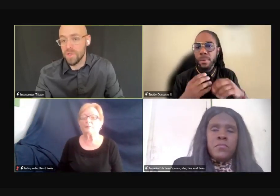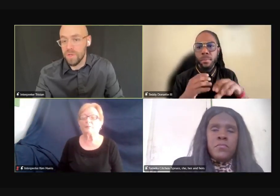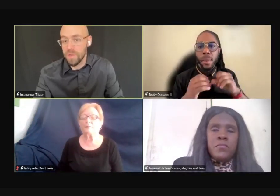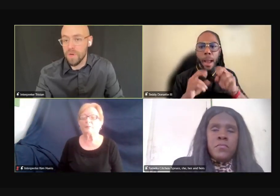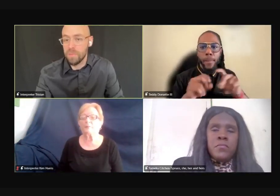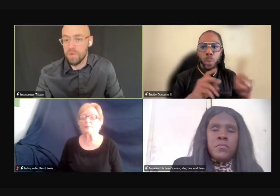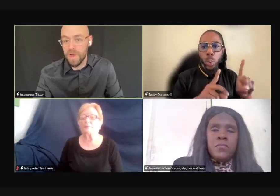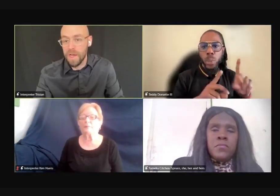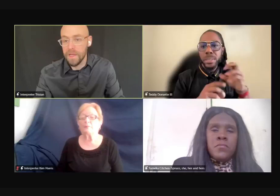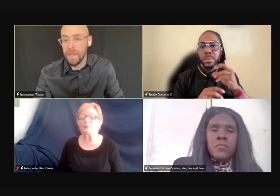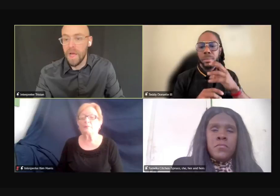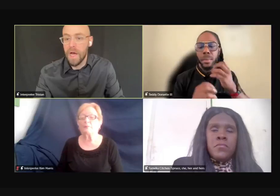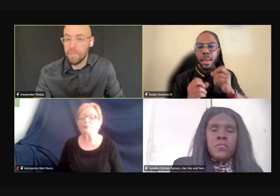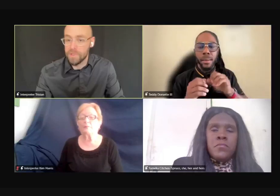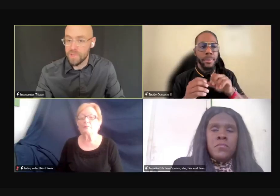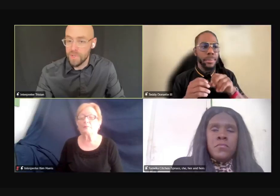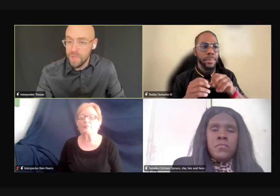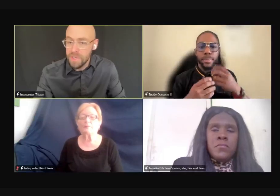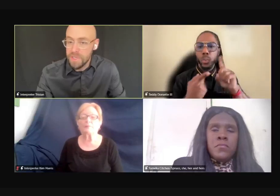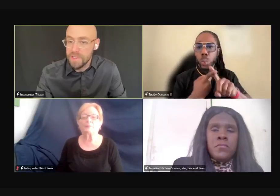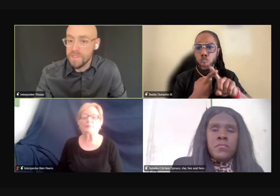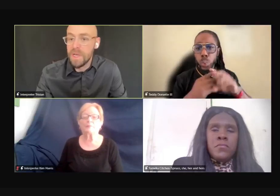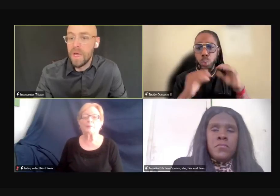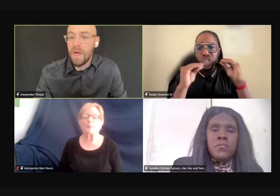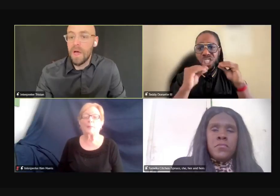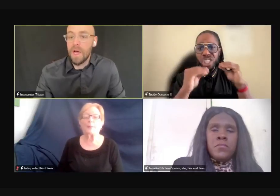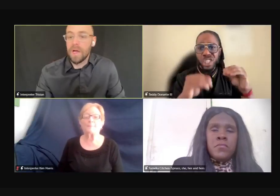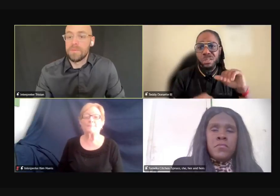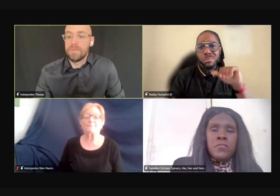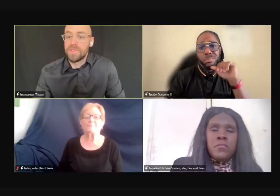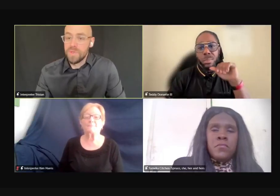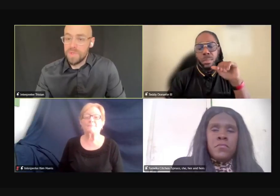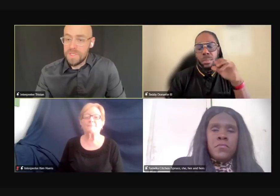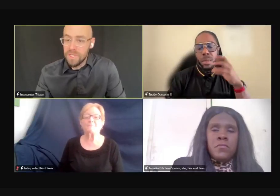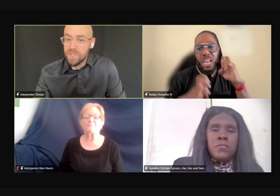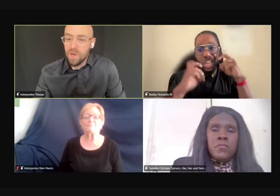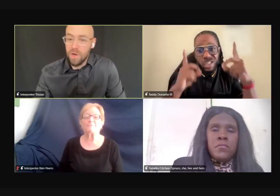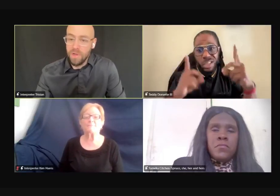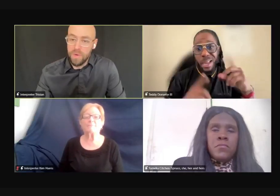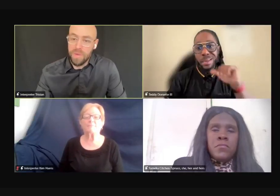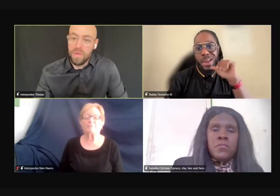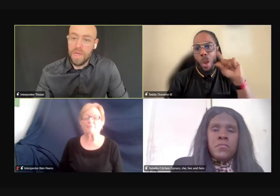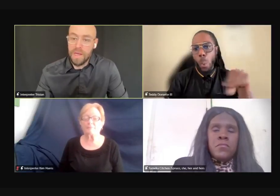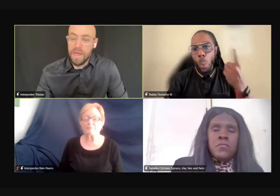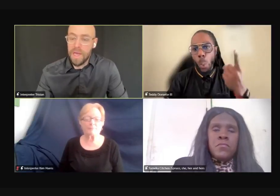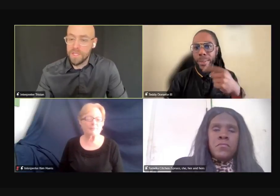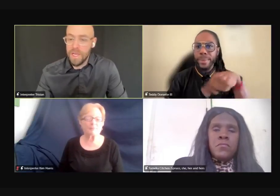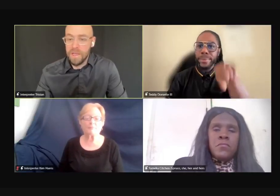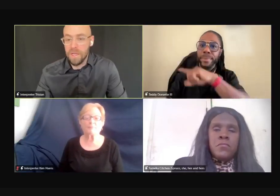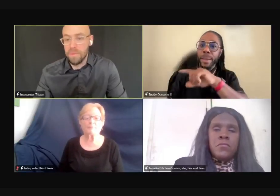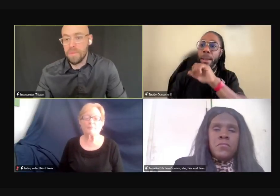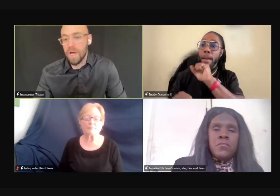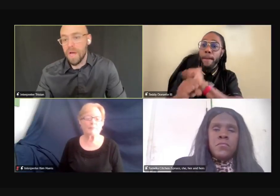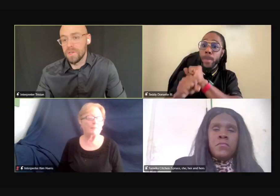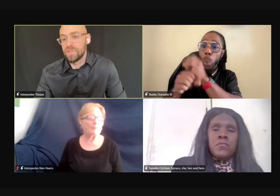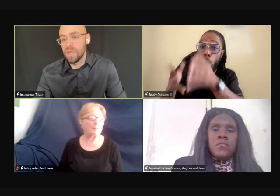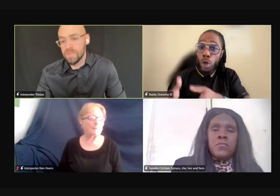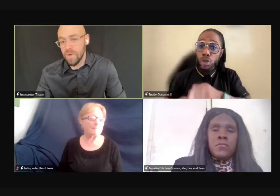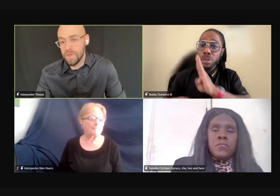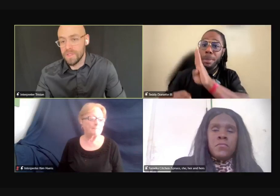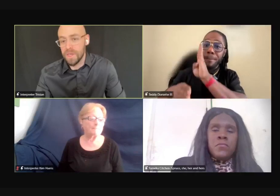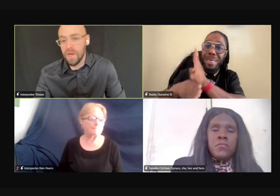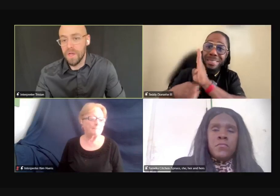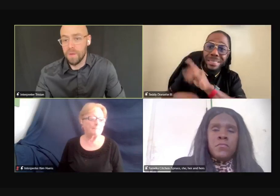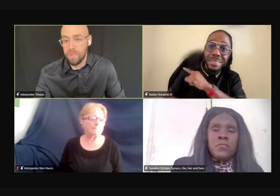to make sure that we are providing opportunities, um, to teach our youth and educate them, not